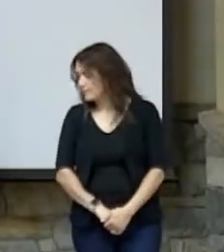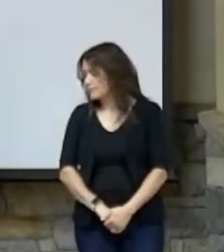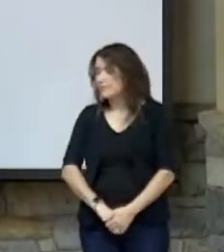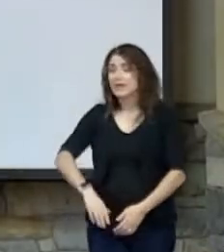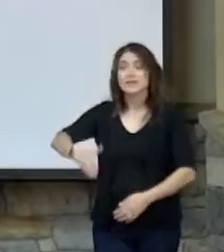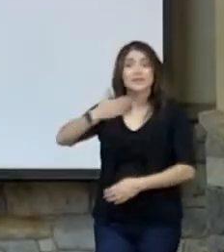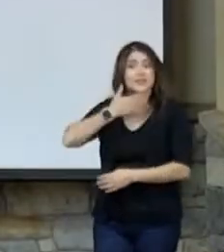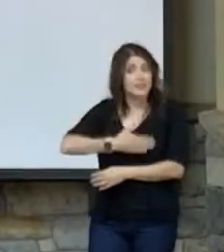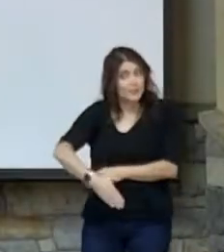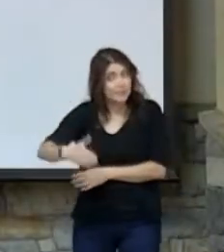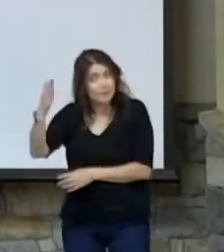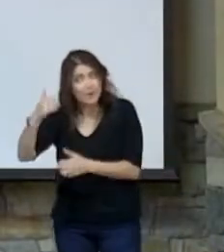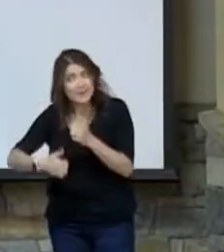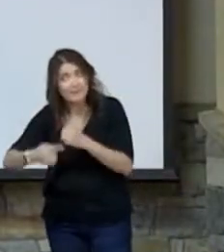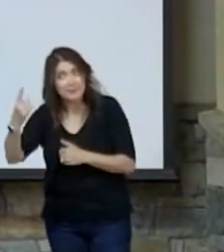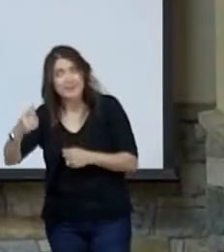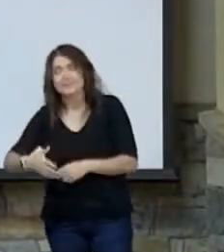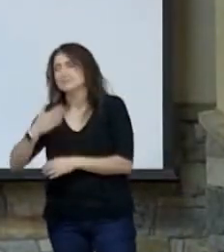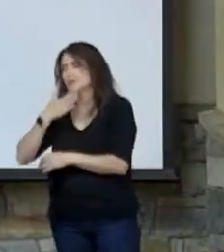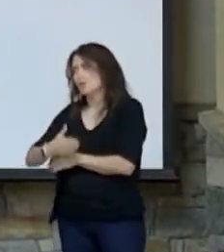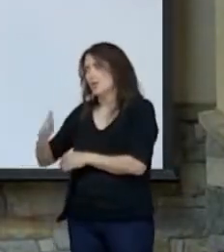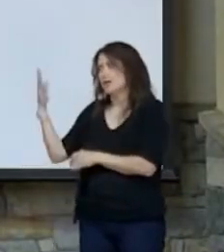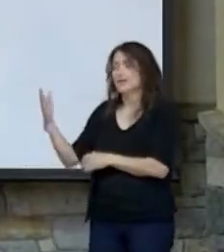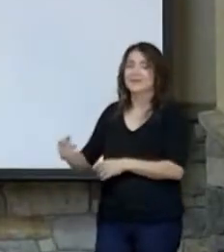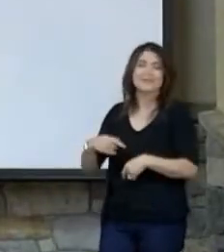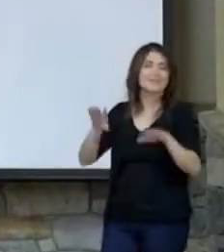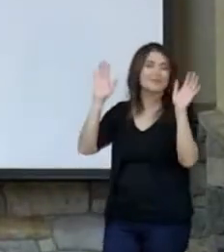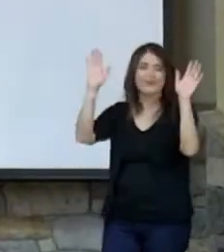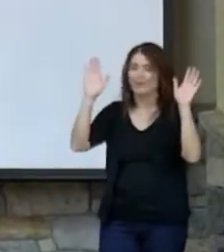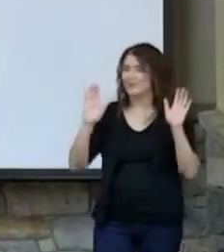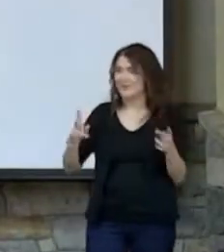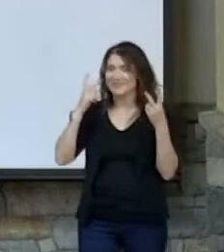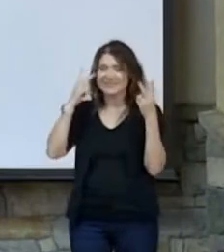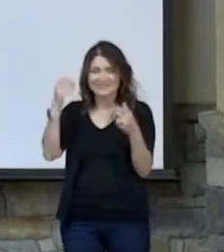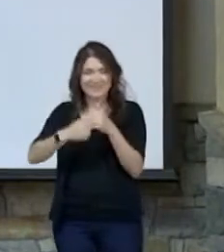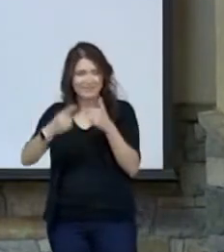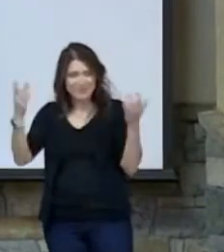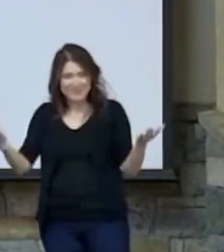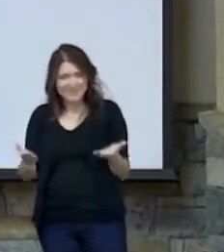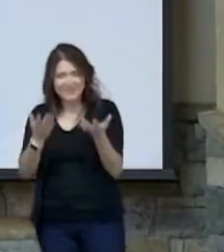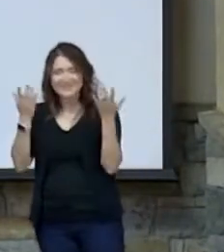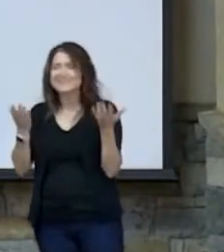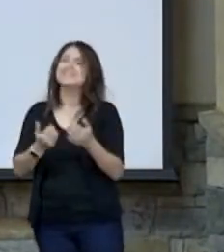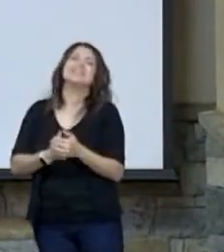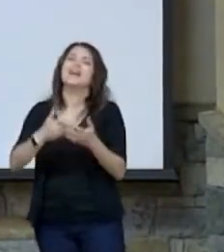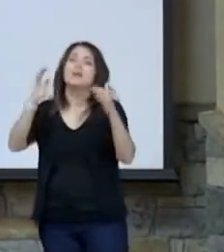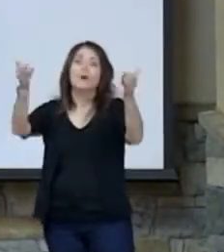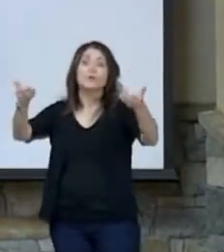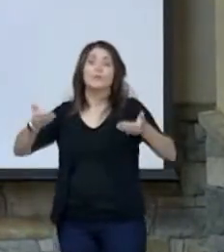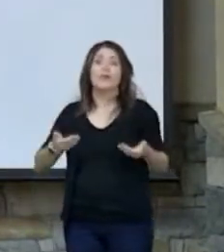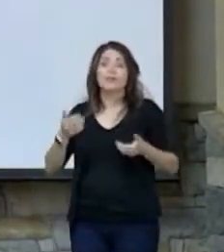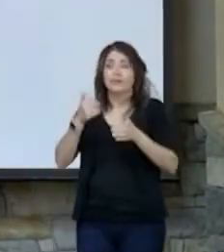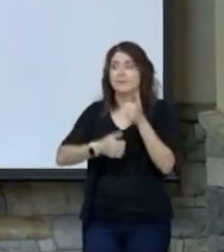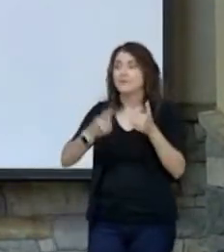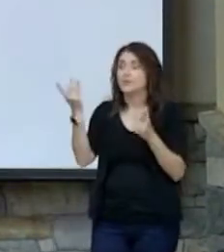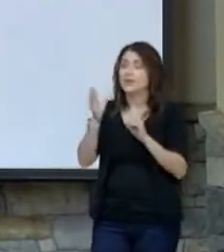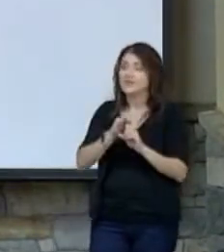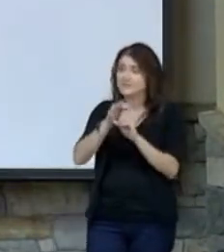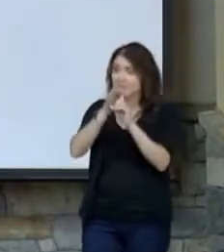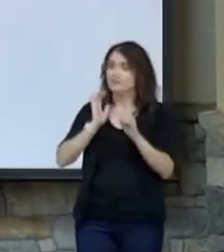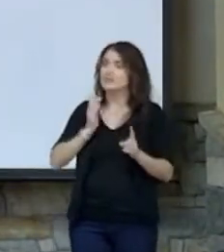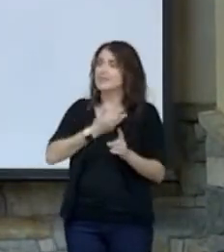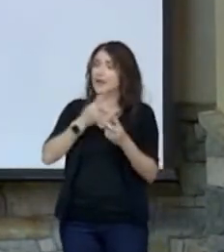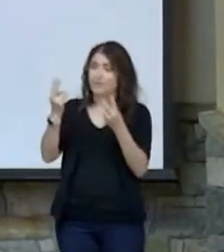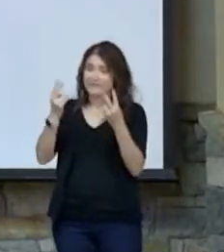Good morning, everybody. It is great to see everybody here, and I want to welcome everybody, especially our